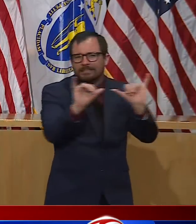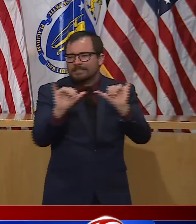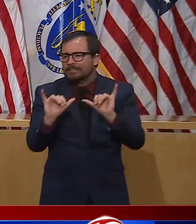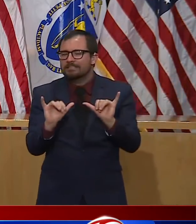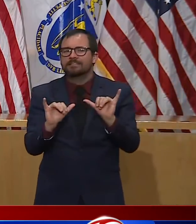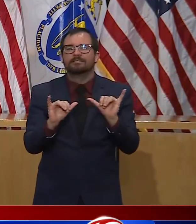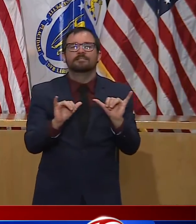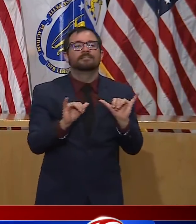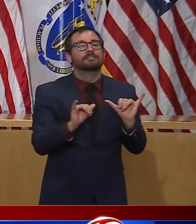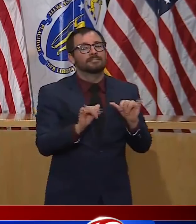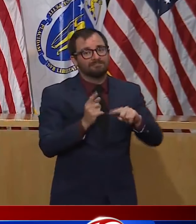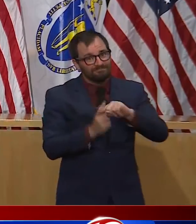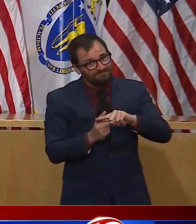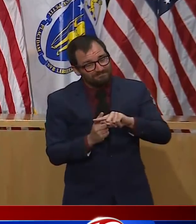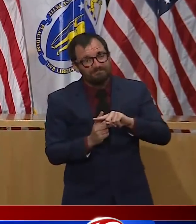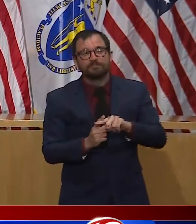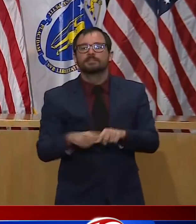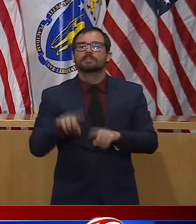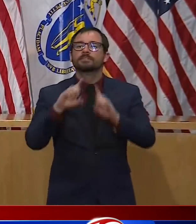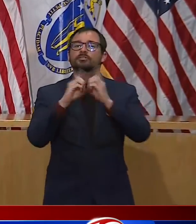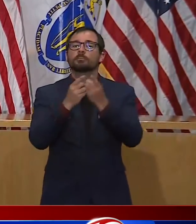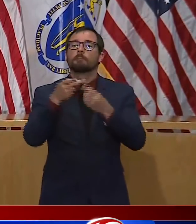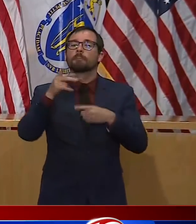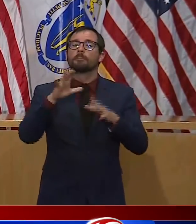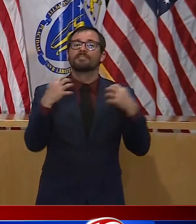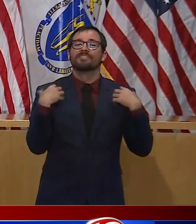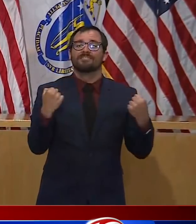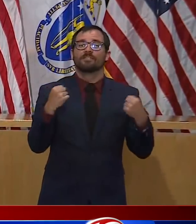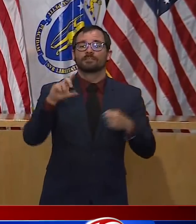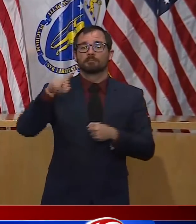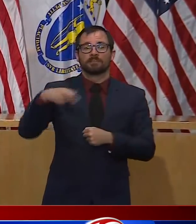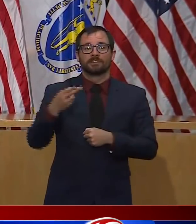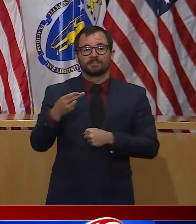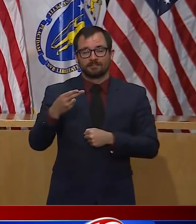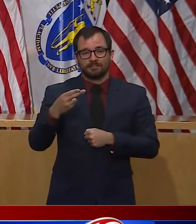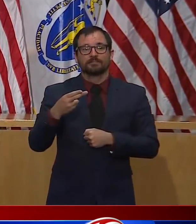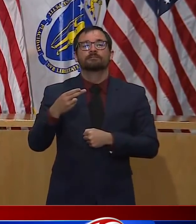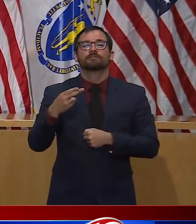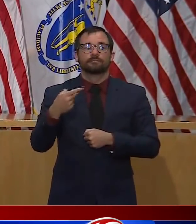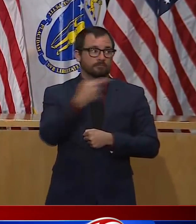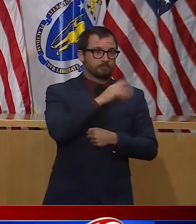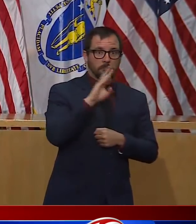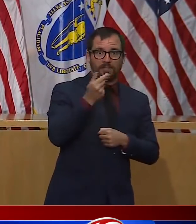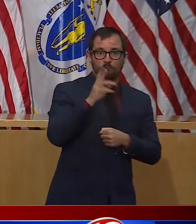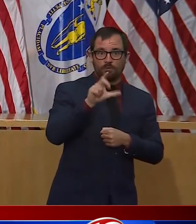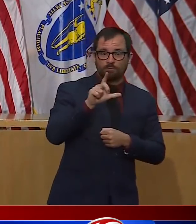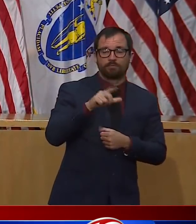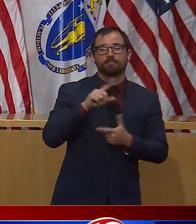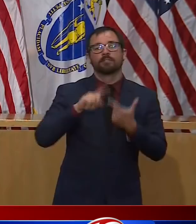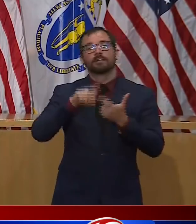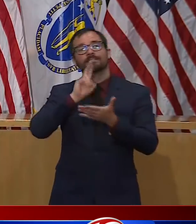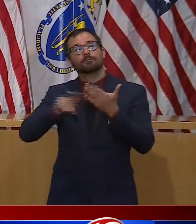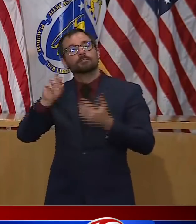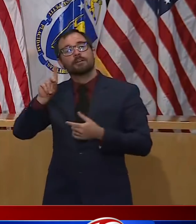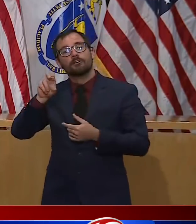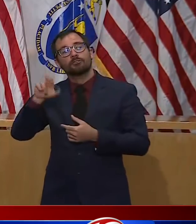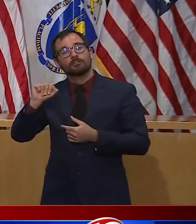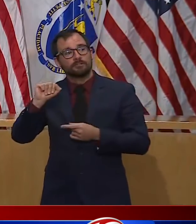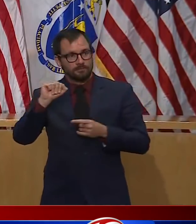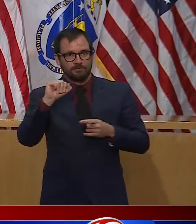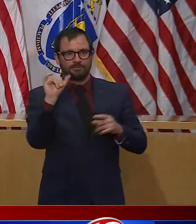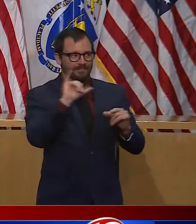Massachusetts world-class healthcare leaders, and together, our administration developed this plan to move forward.